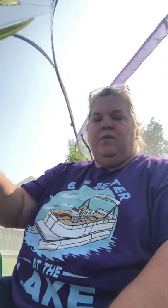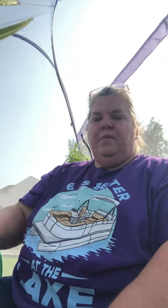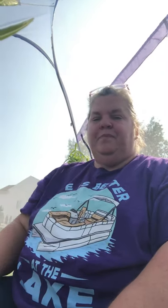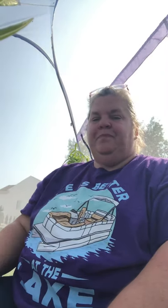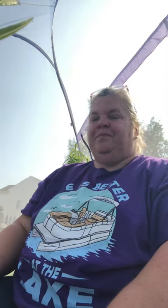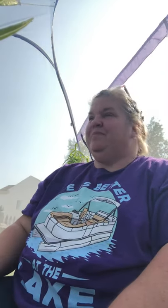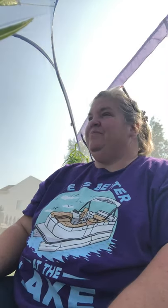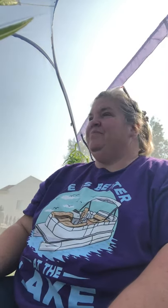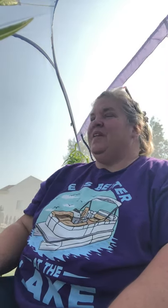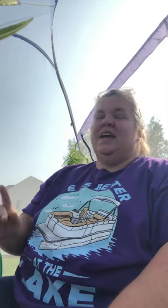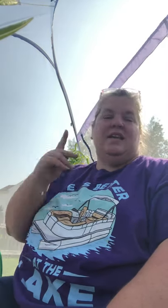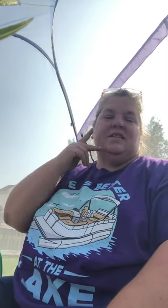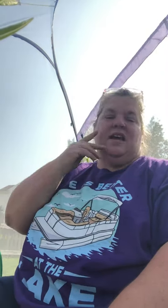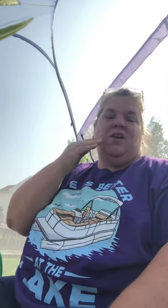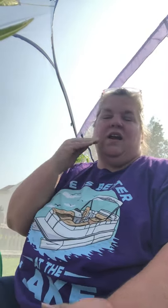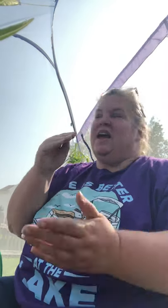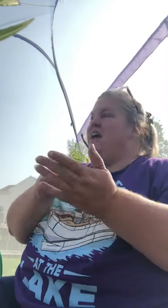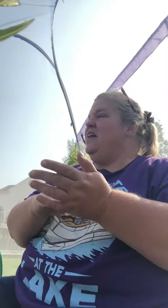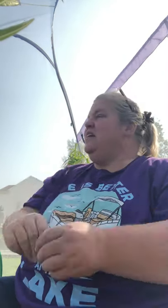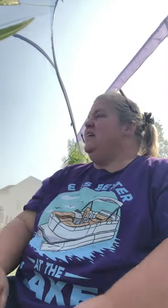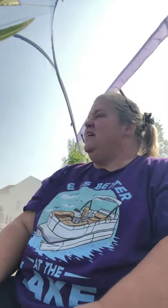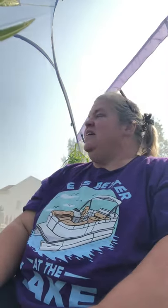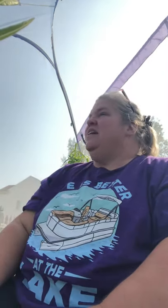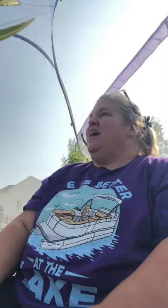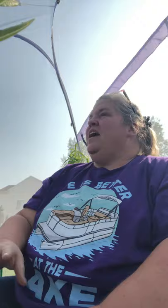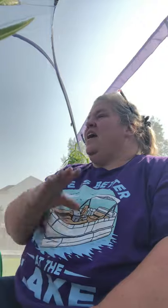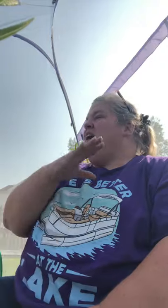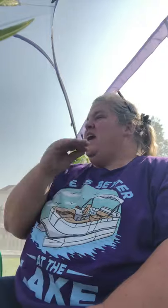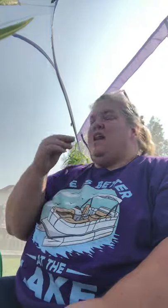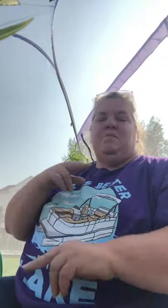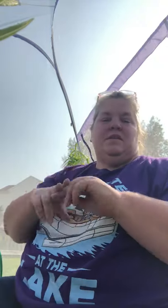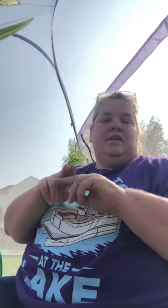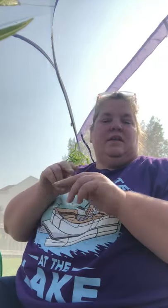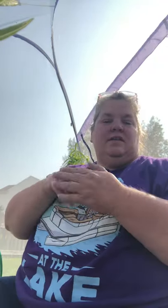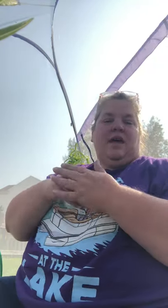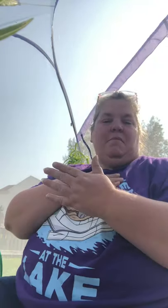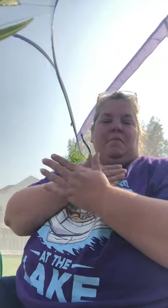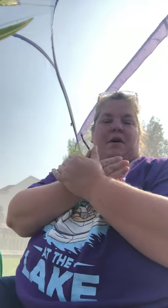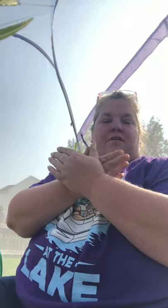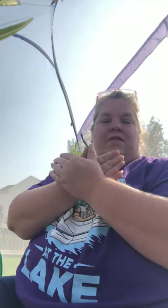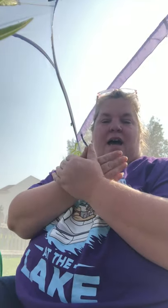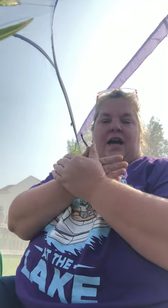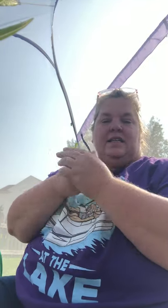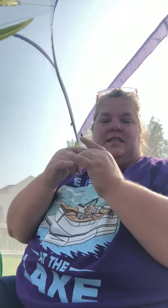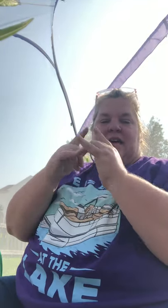hello it's Karen again and I'm sitting inside my butterfly tent